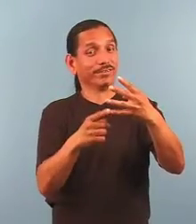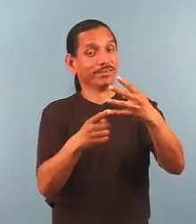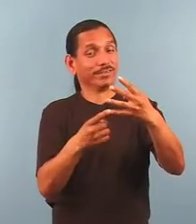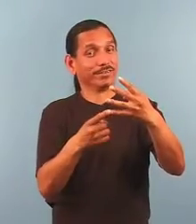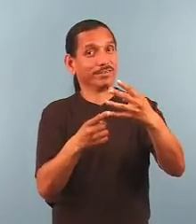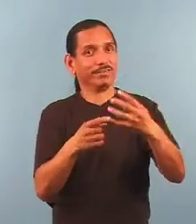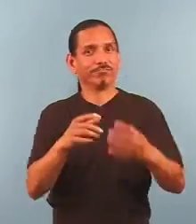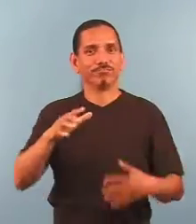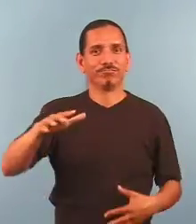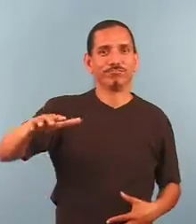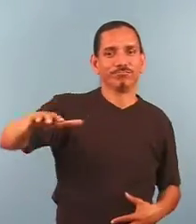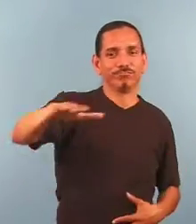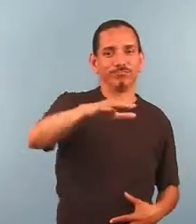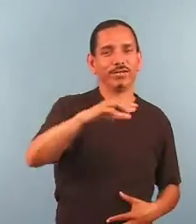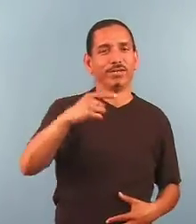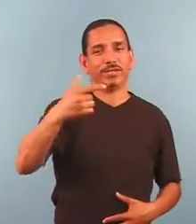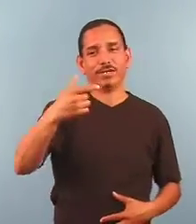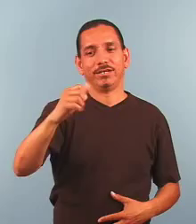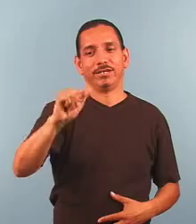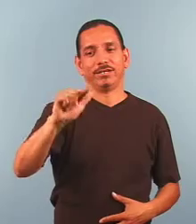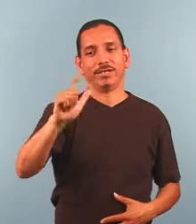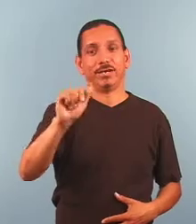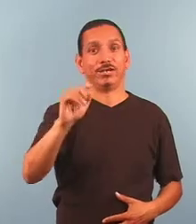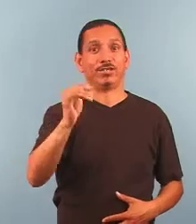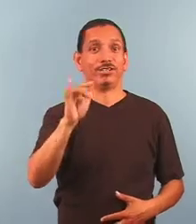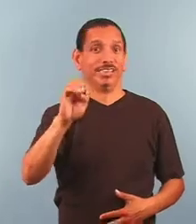The Realm of Galaxies